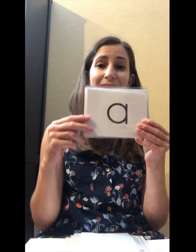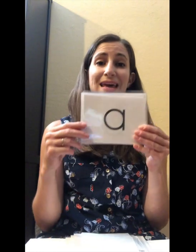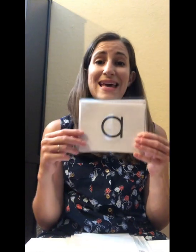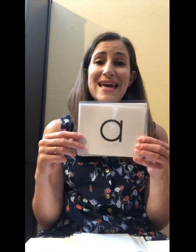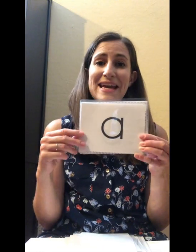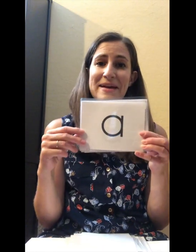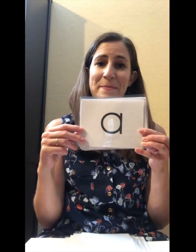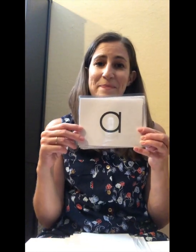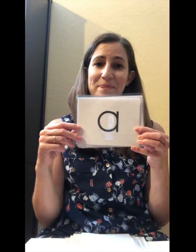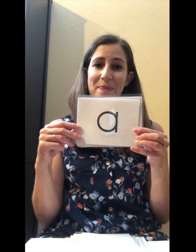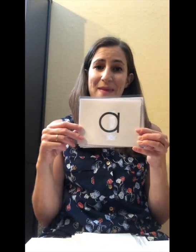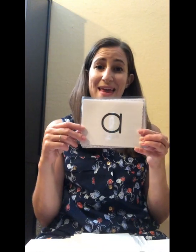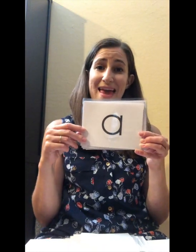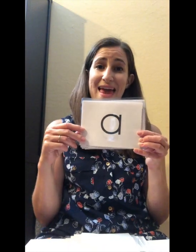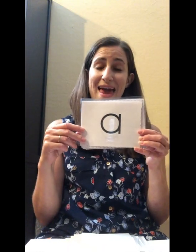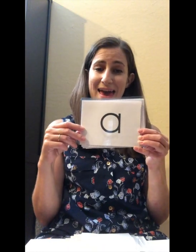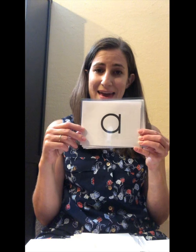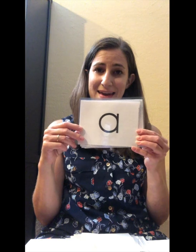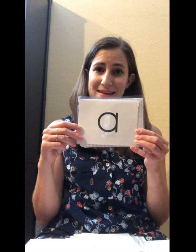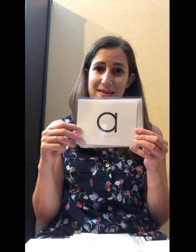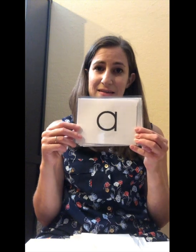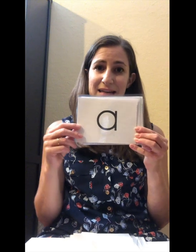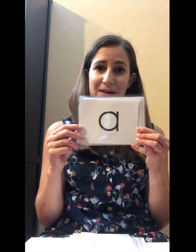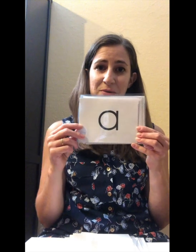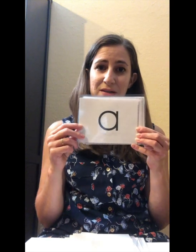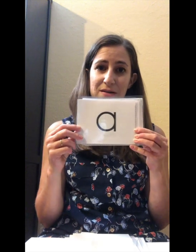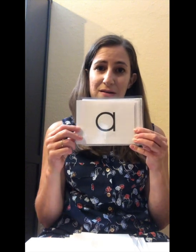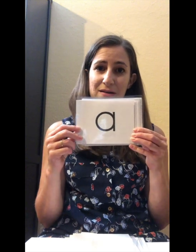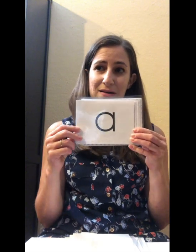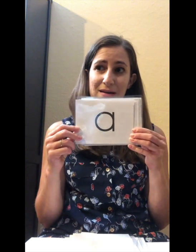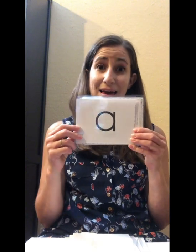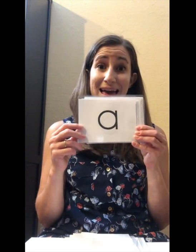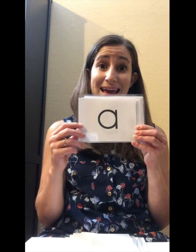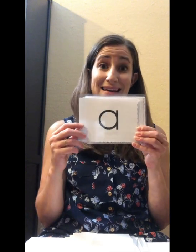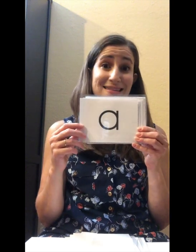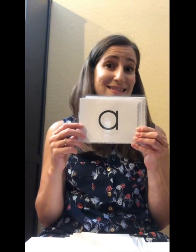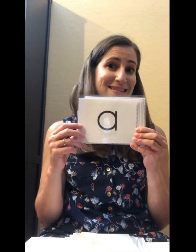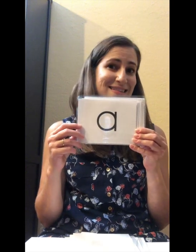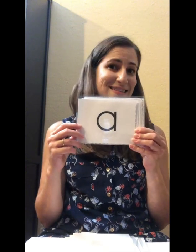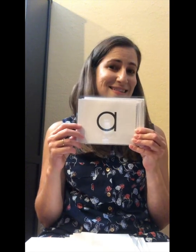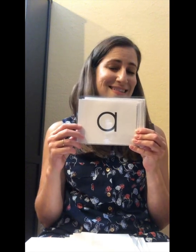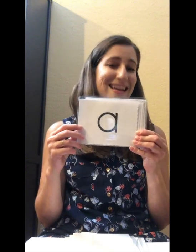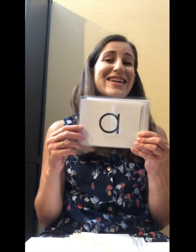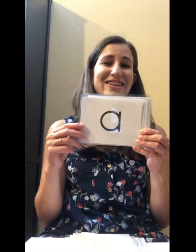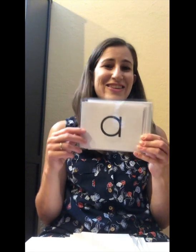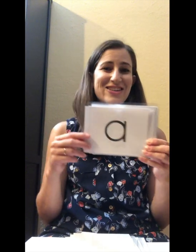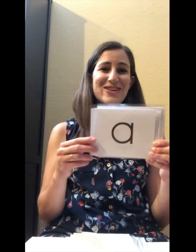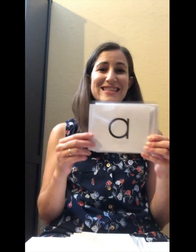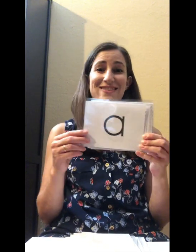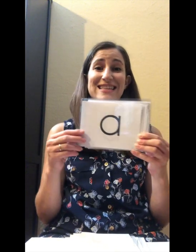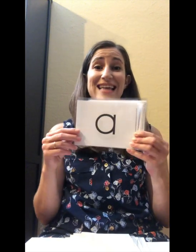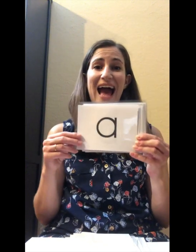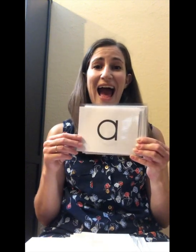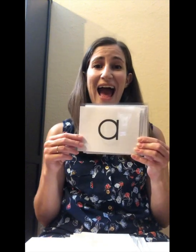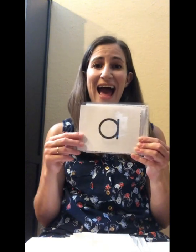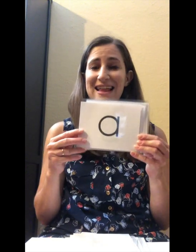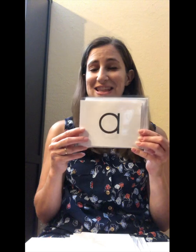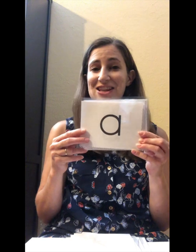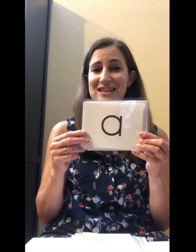Name? A. Sound? And? So the short sound is? A. The long